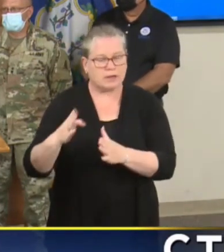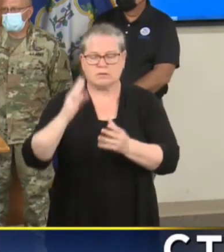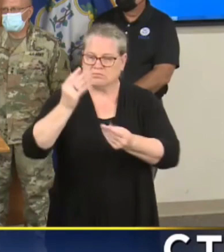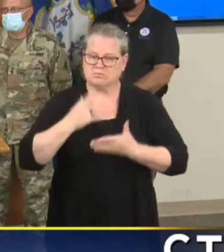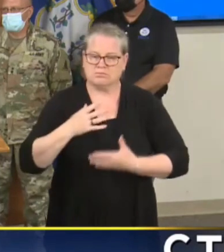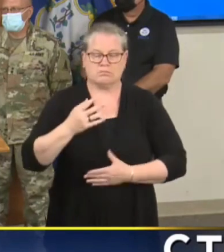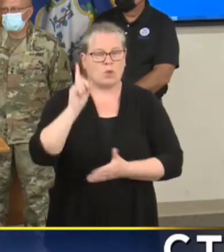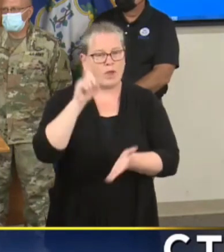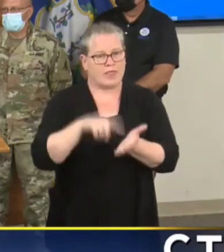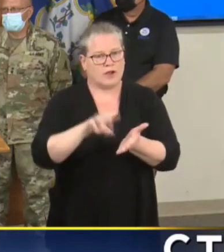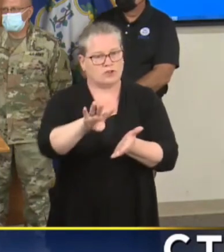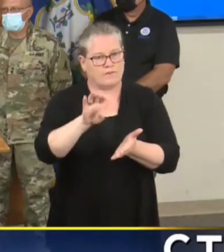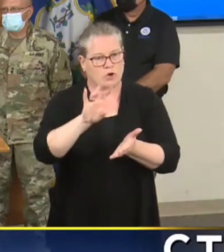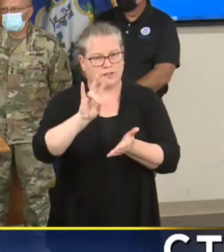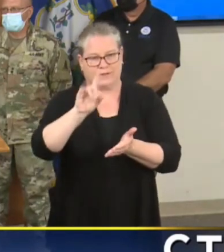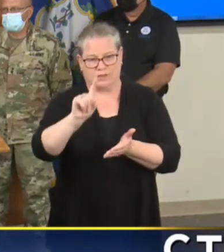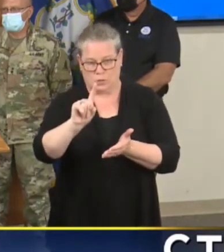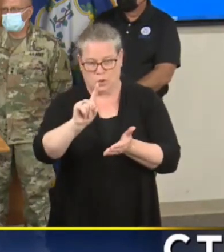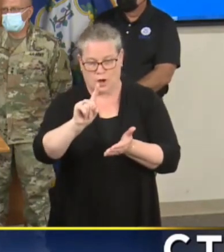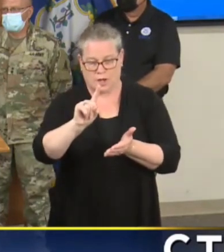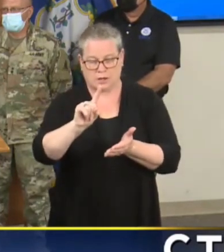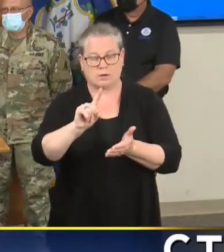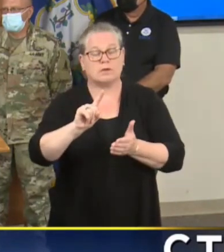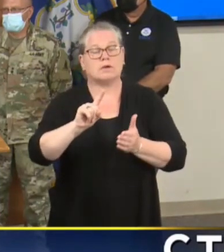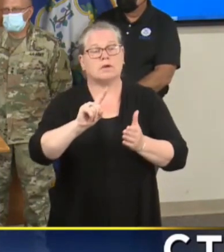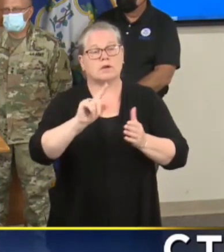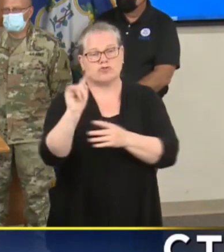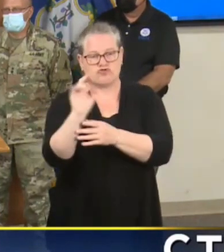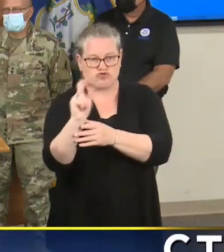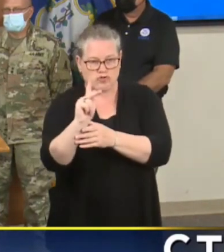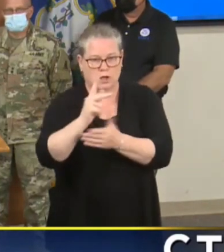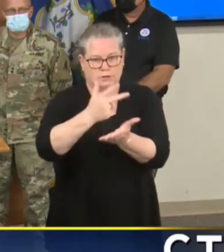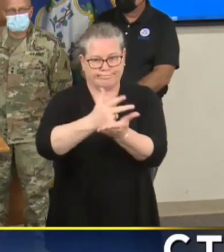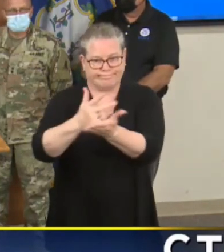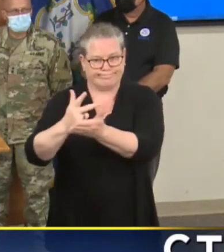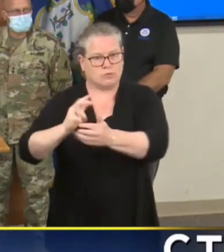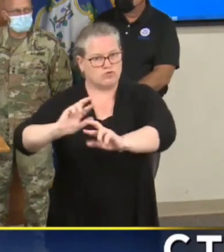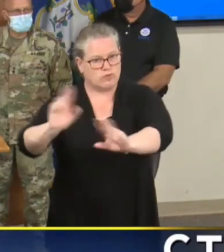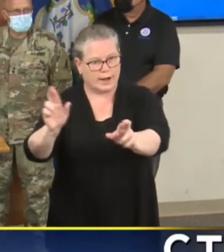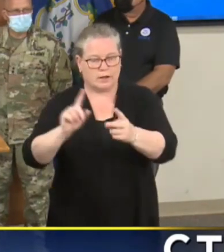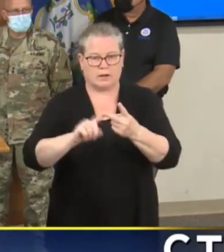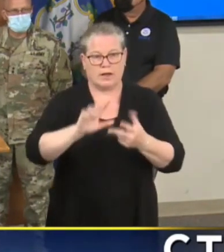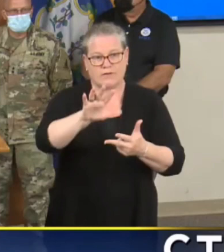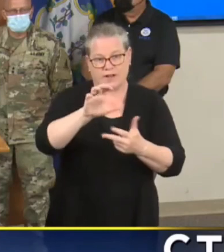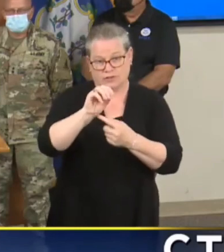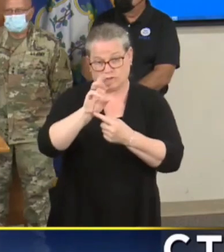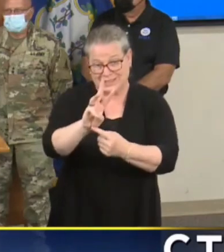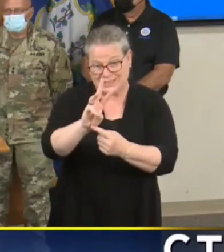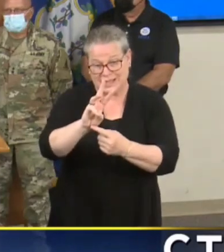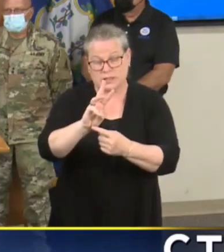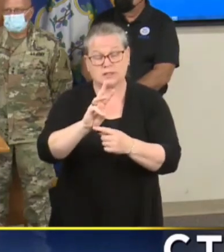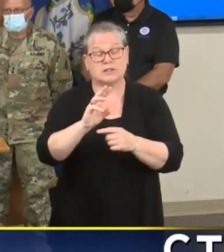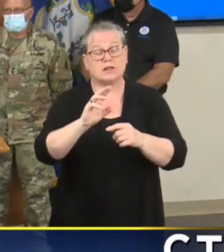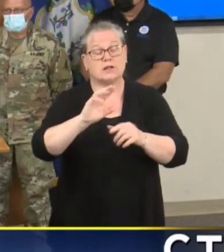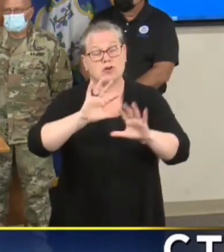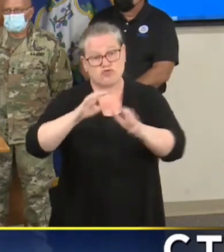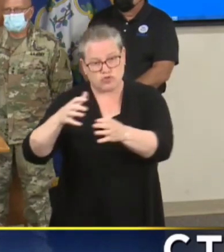restoration crews on standby, 506 tree crews and 600